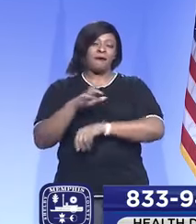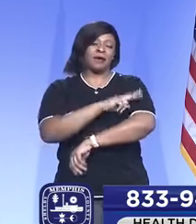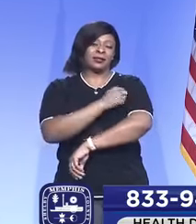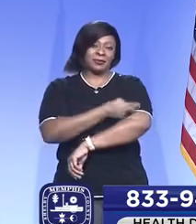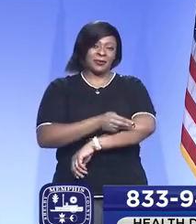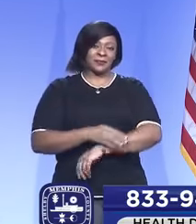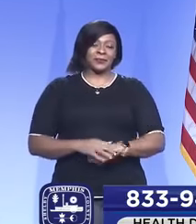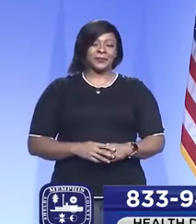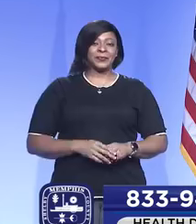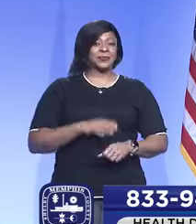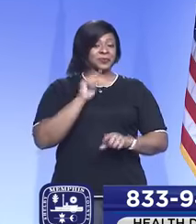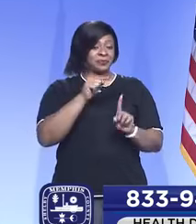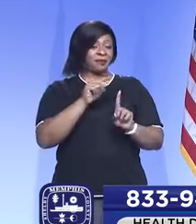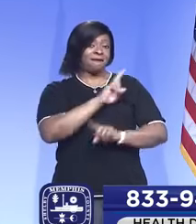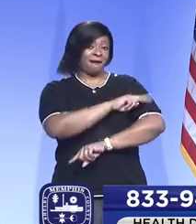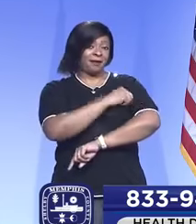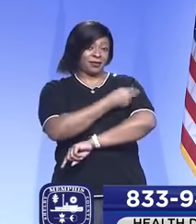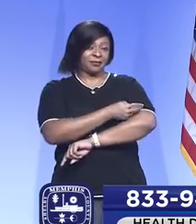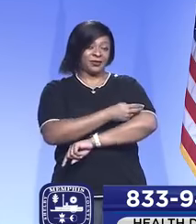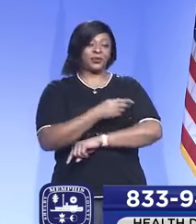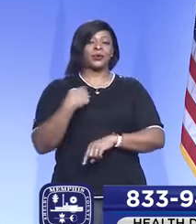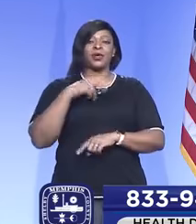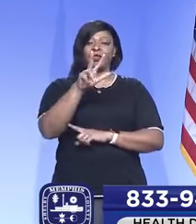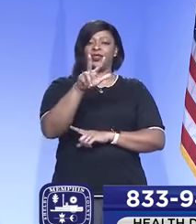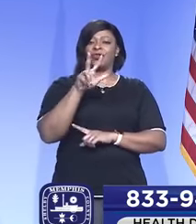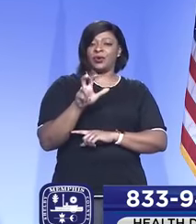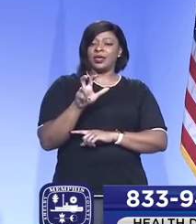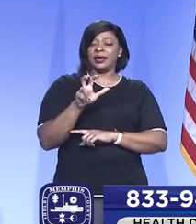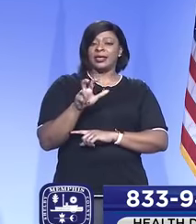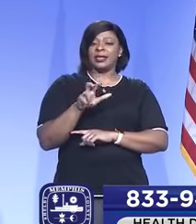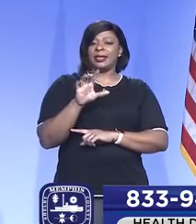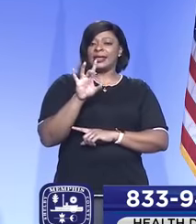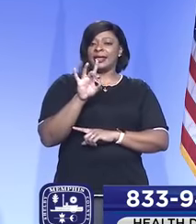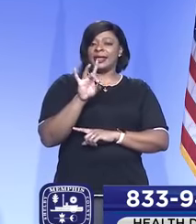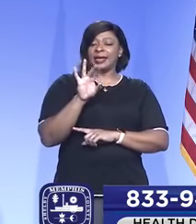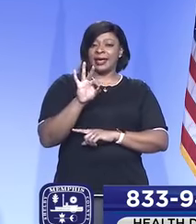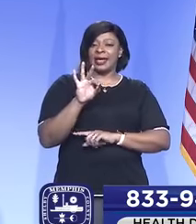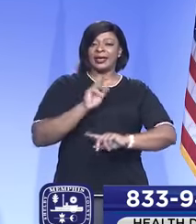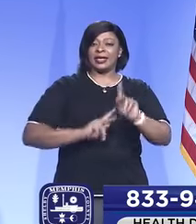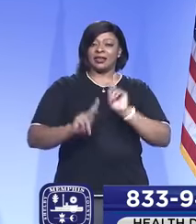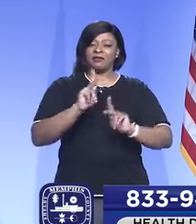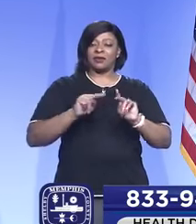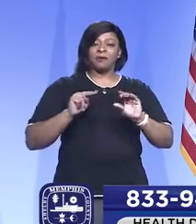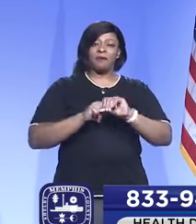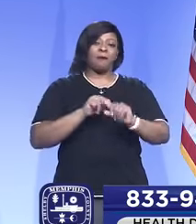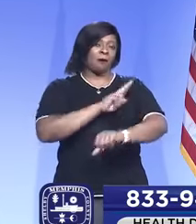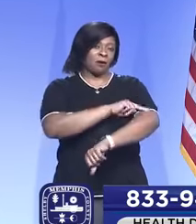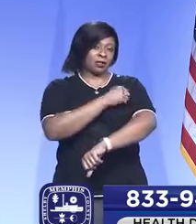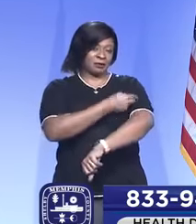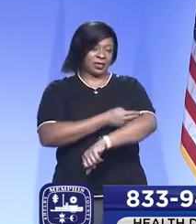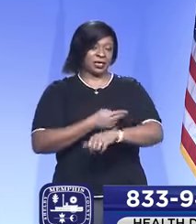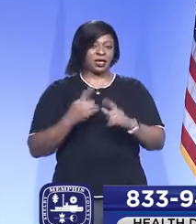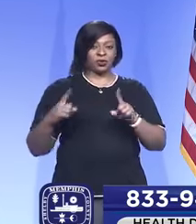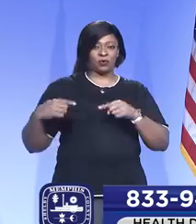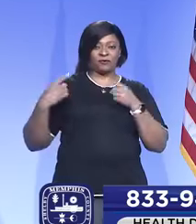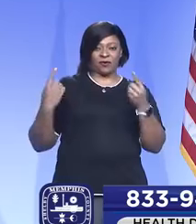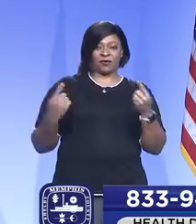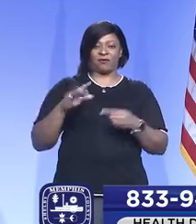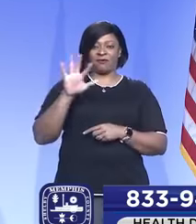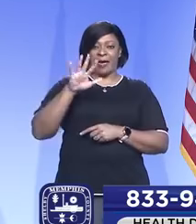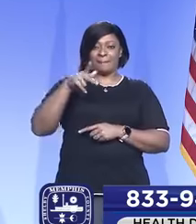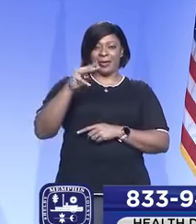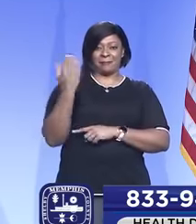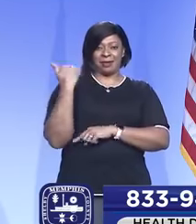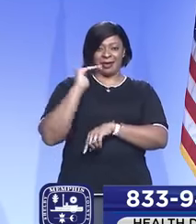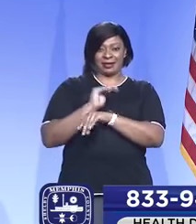When it comes to hospitals, we have 389 individuals hospitalized as of 5 p.m.